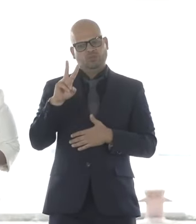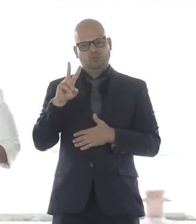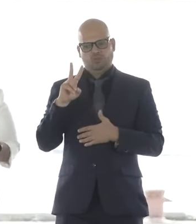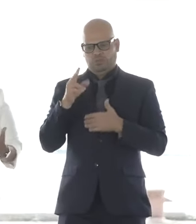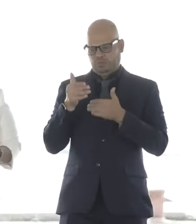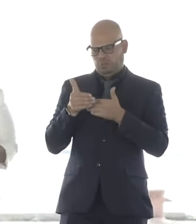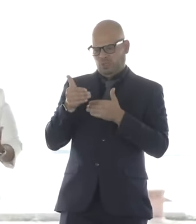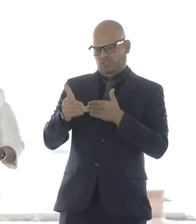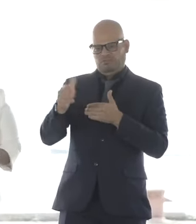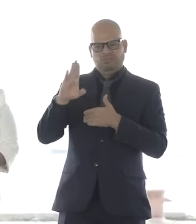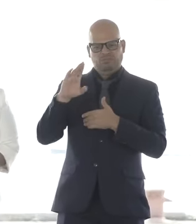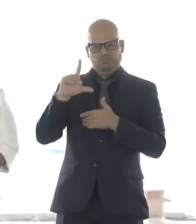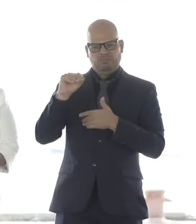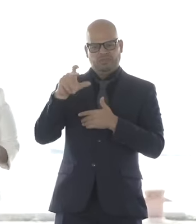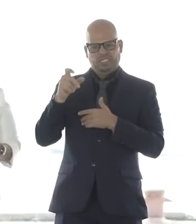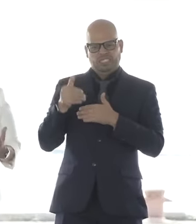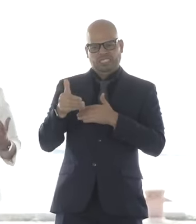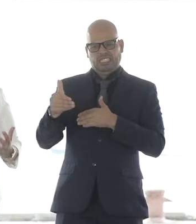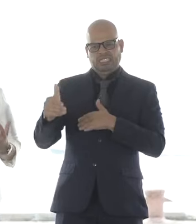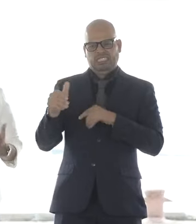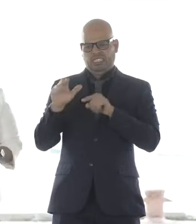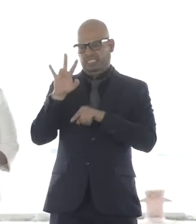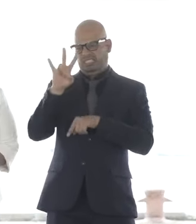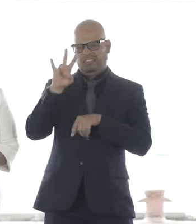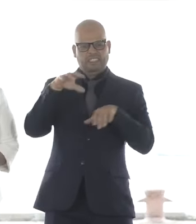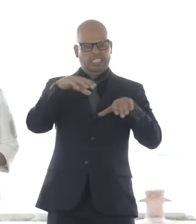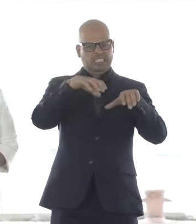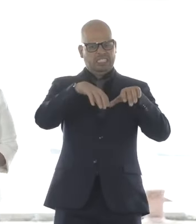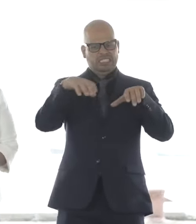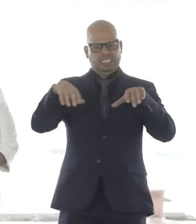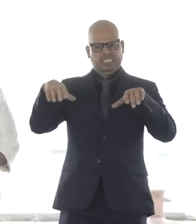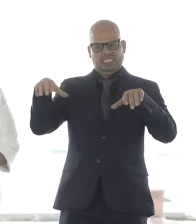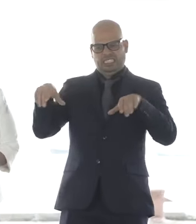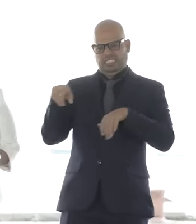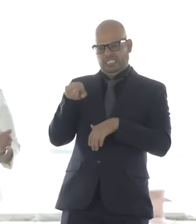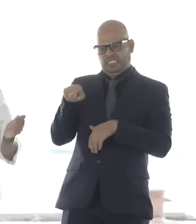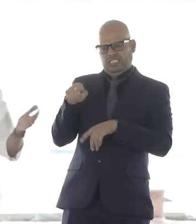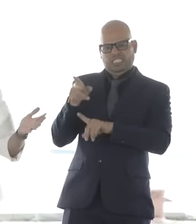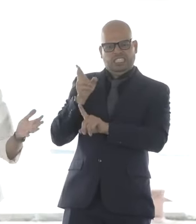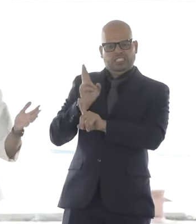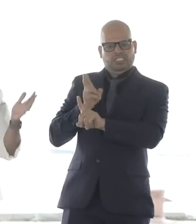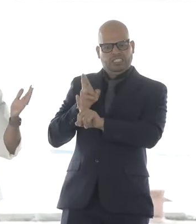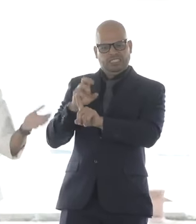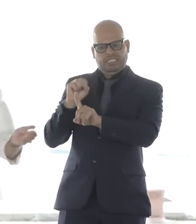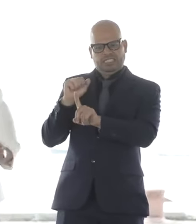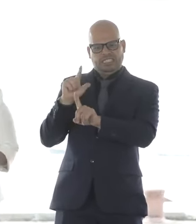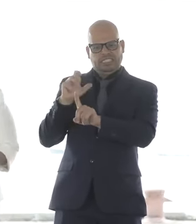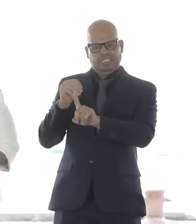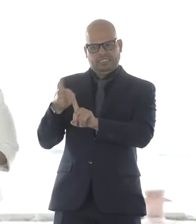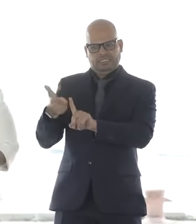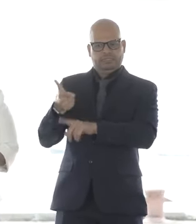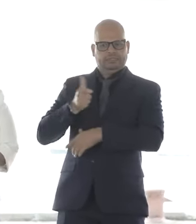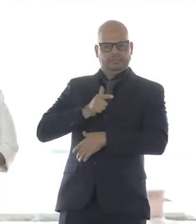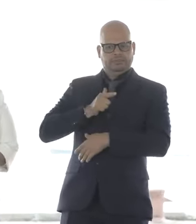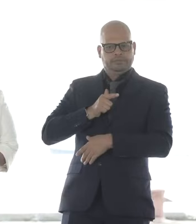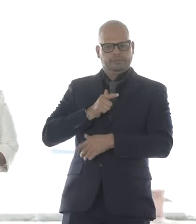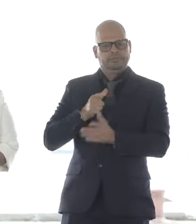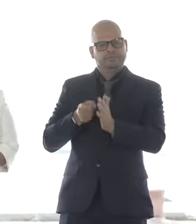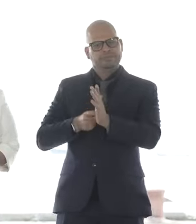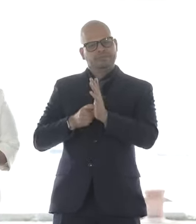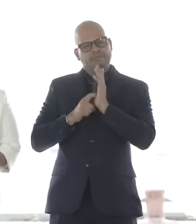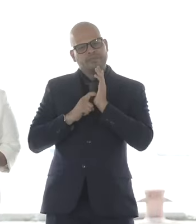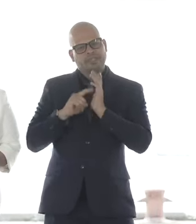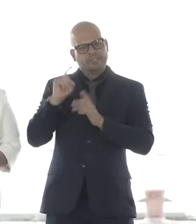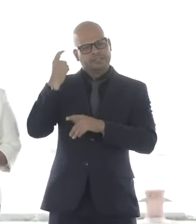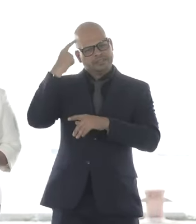But it doesn't just go on autopilot, much like Massachusetts. It takes really digging in. It takes having a governor who has a vision and is willing to get